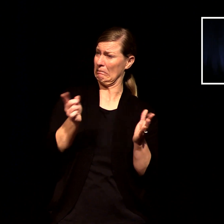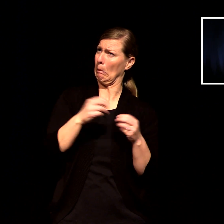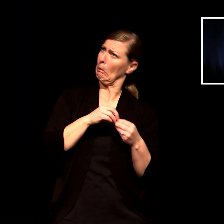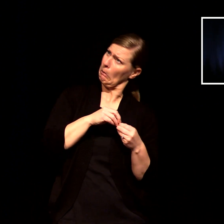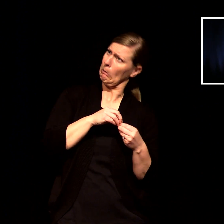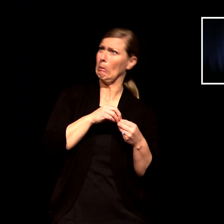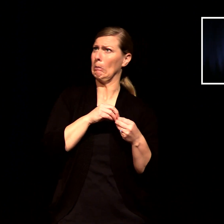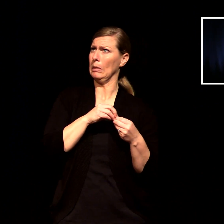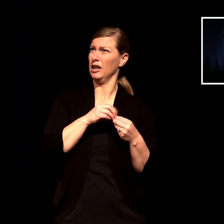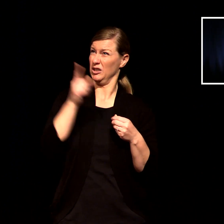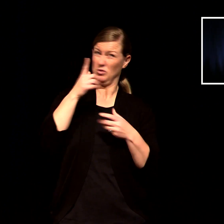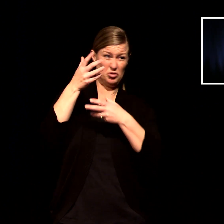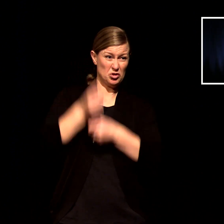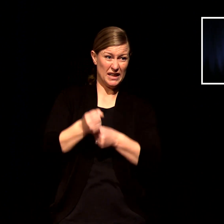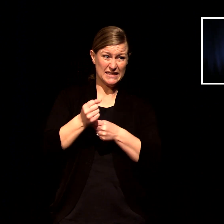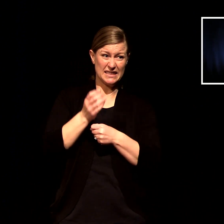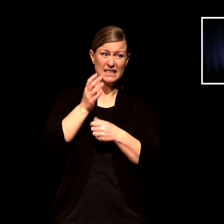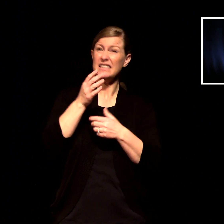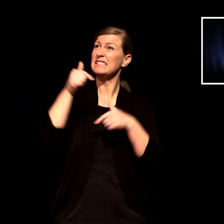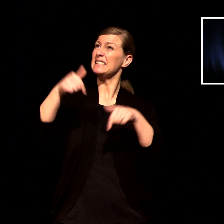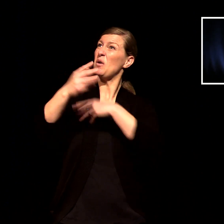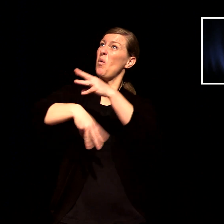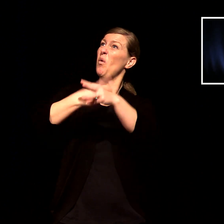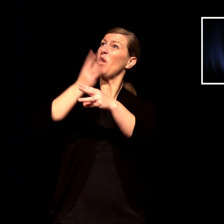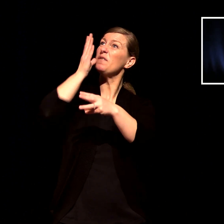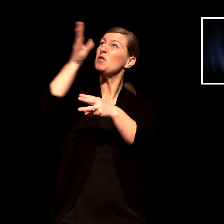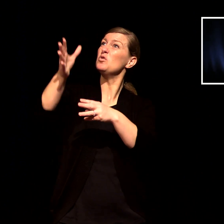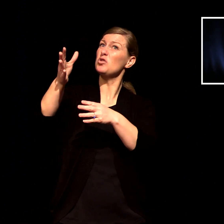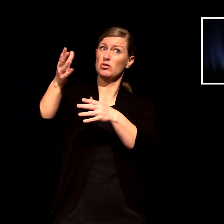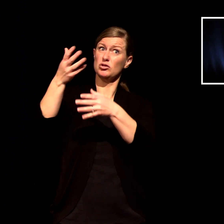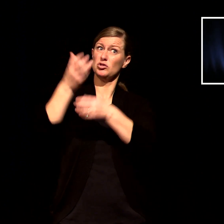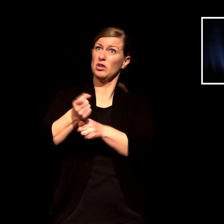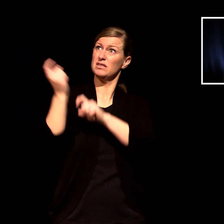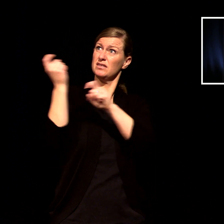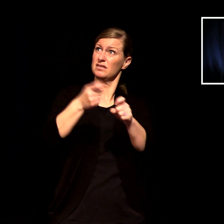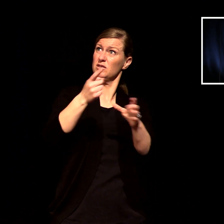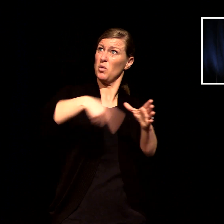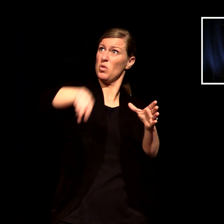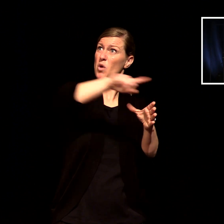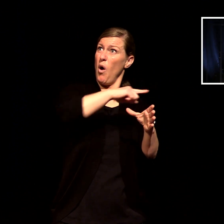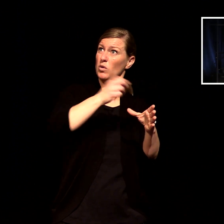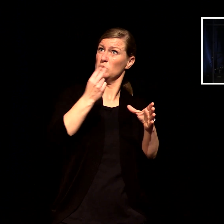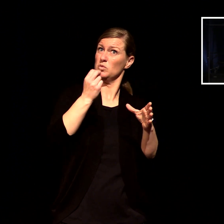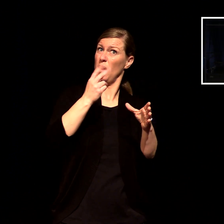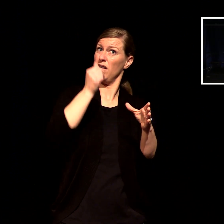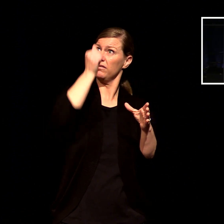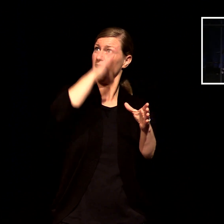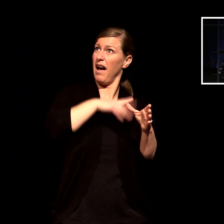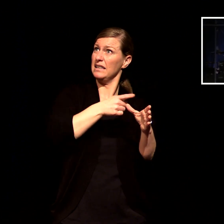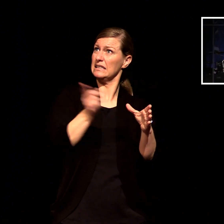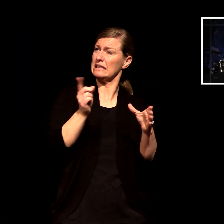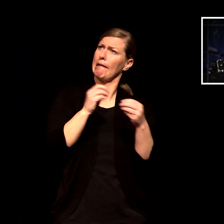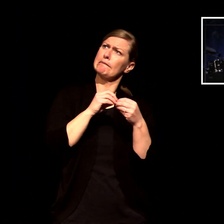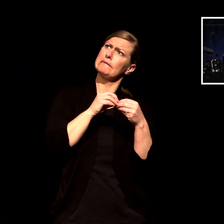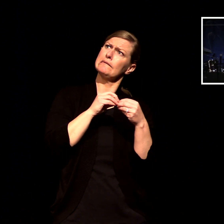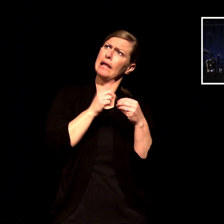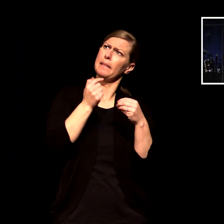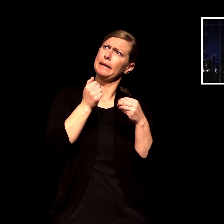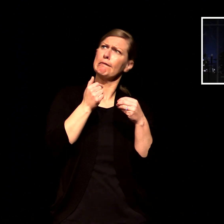of the world to these guys and i mean no disrespect to the disciples because what i really think